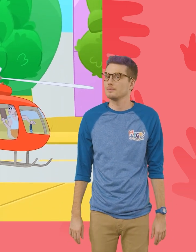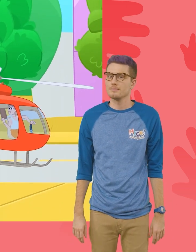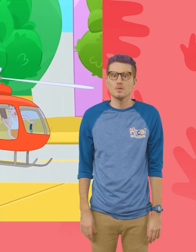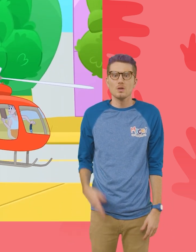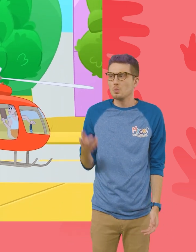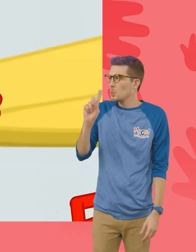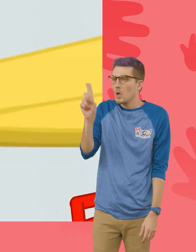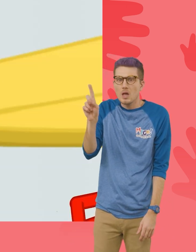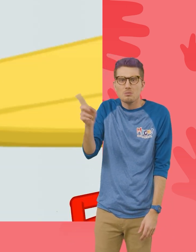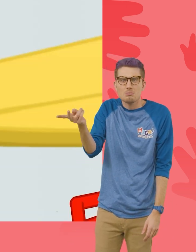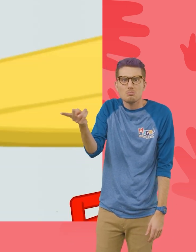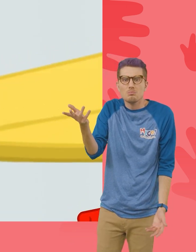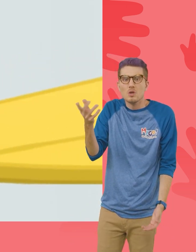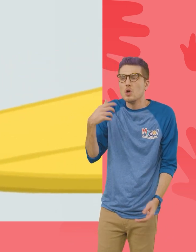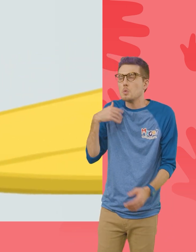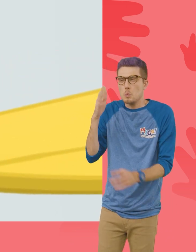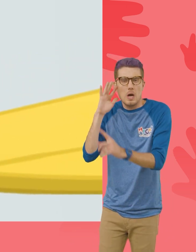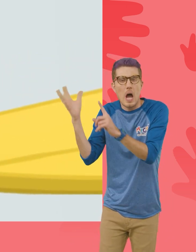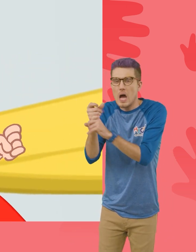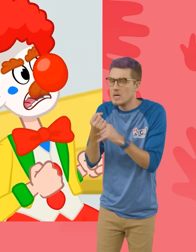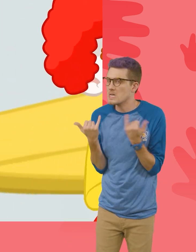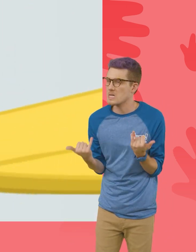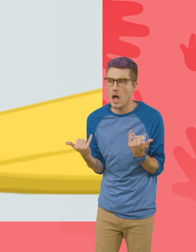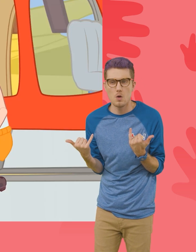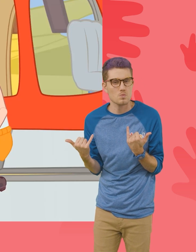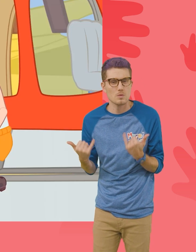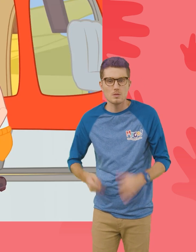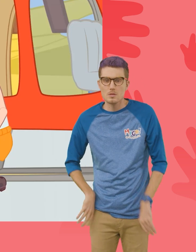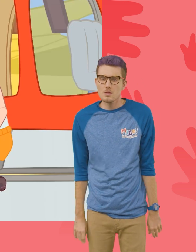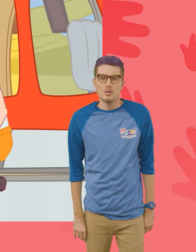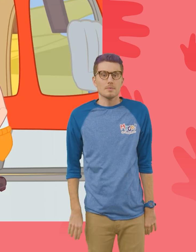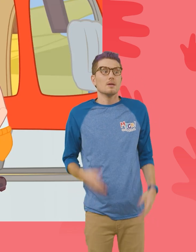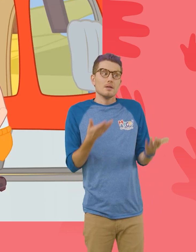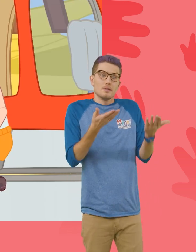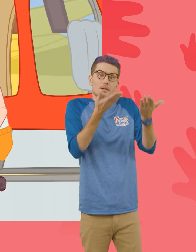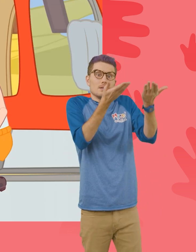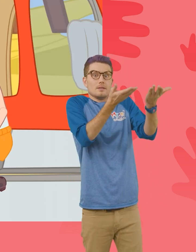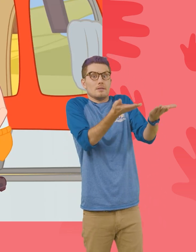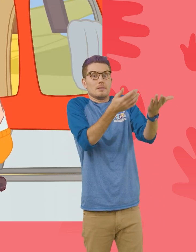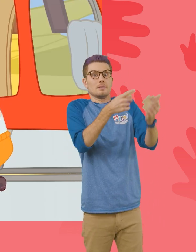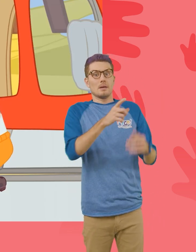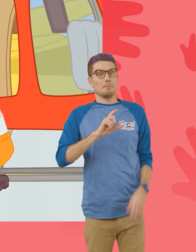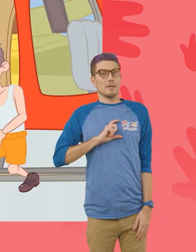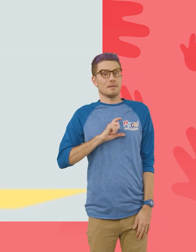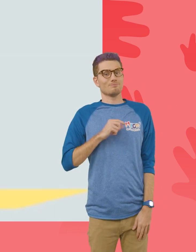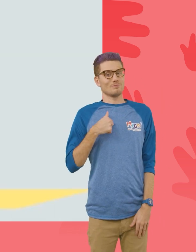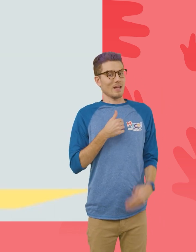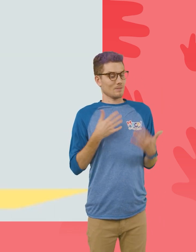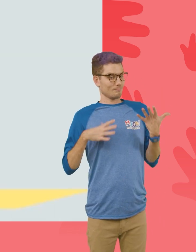Where are they? I'll catch them this time! Here you go, Mr. Mayor. We have a costume for